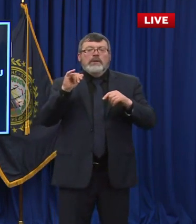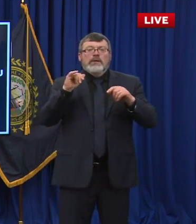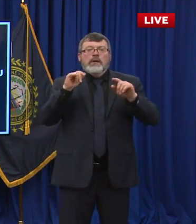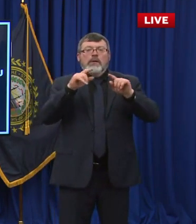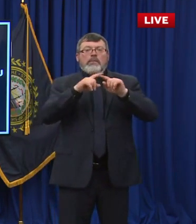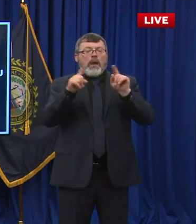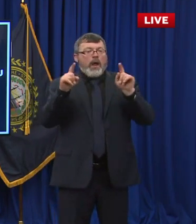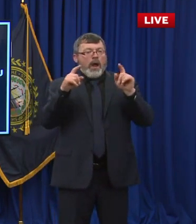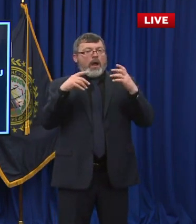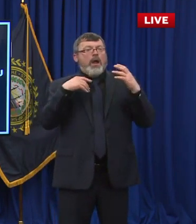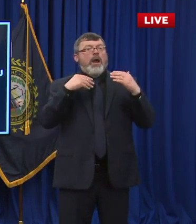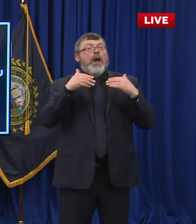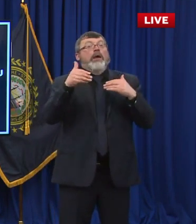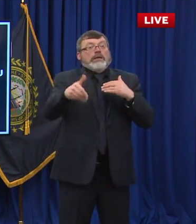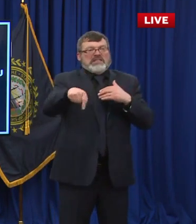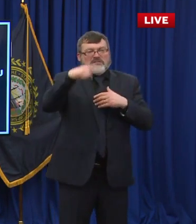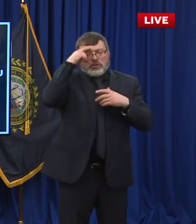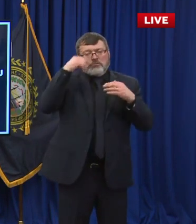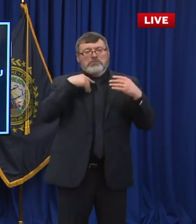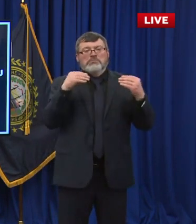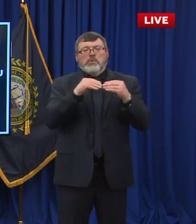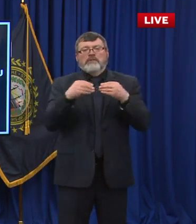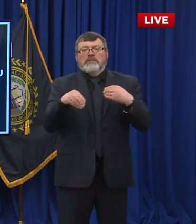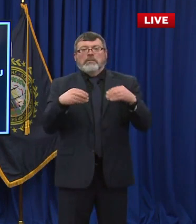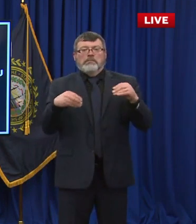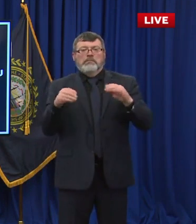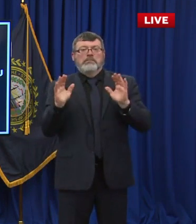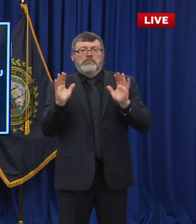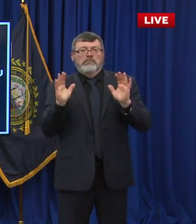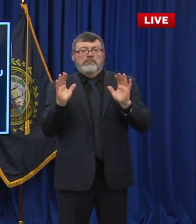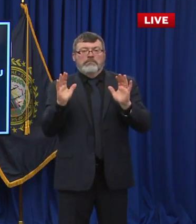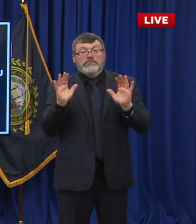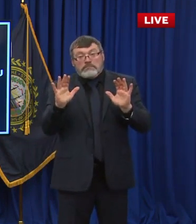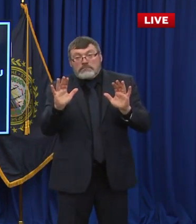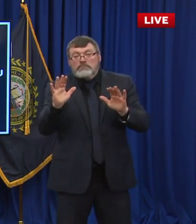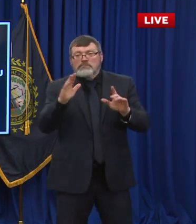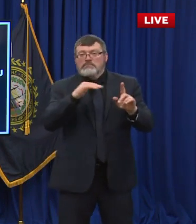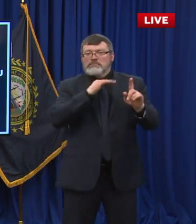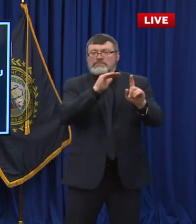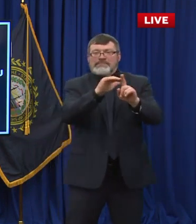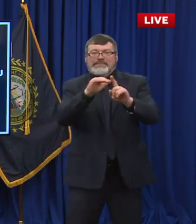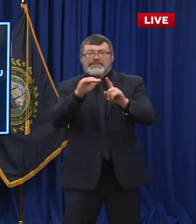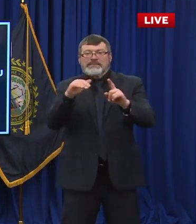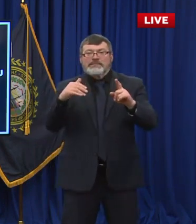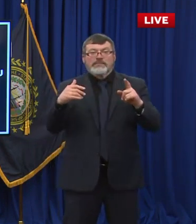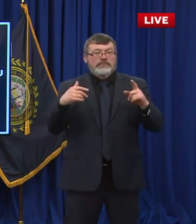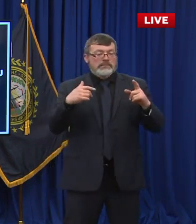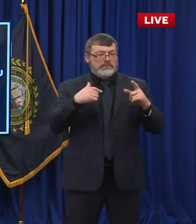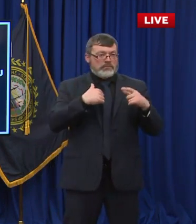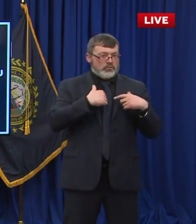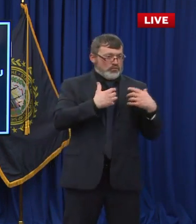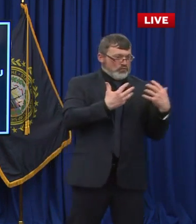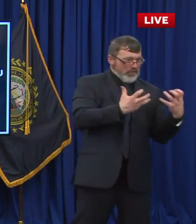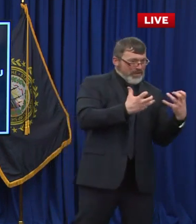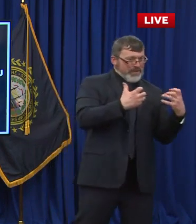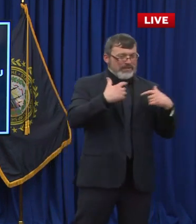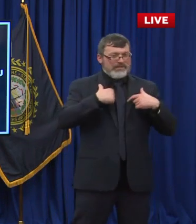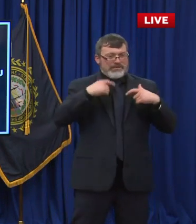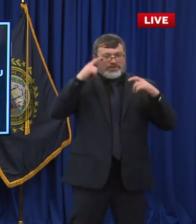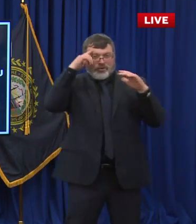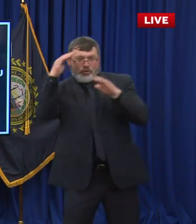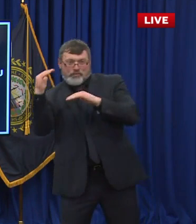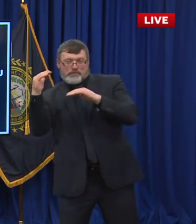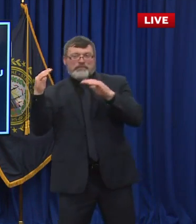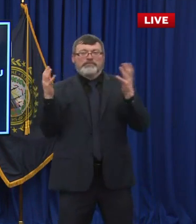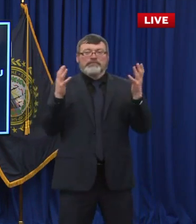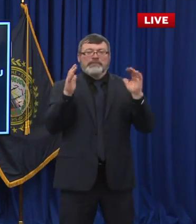has to be data driven. It isn't because I want it to be. It isn't because we hope it should be. It really has to be because, again, we do the right things, keep wearing the mask, social